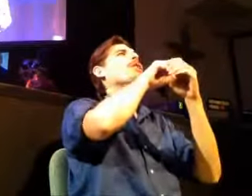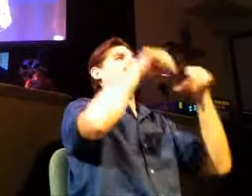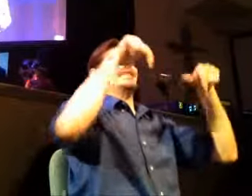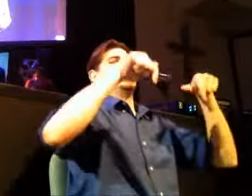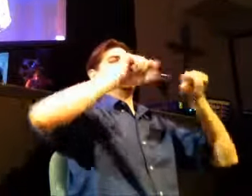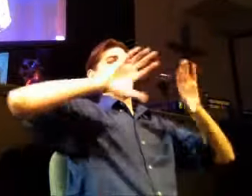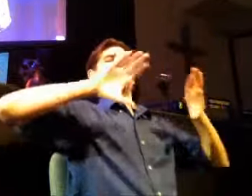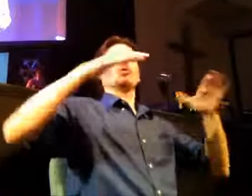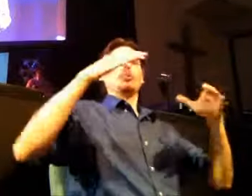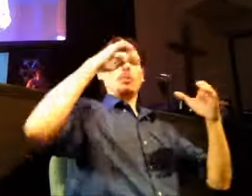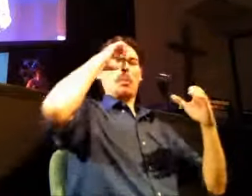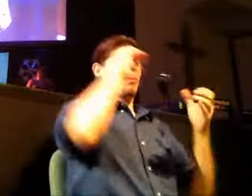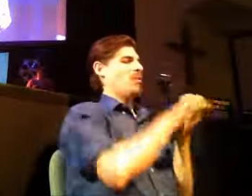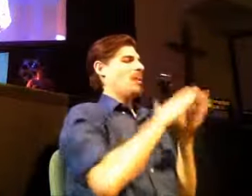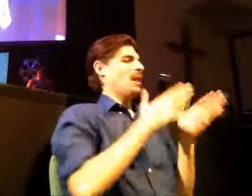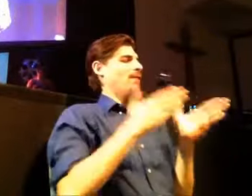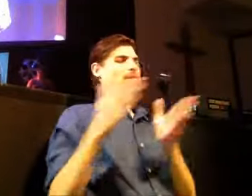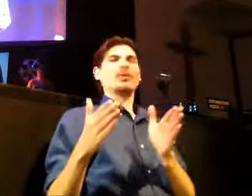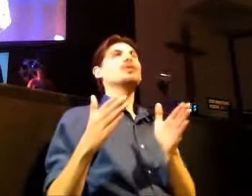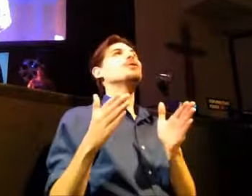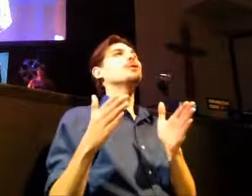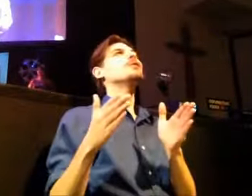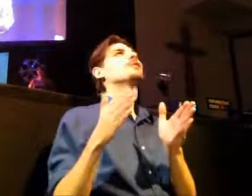believers and we pray this all in your son's name amen